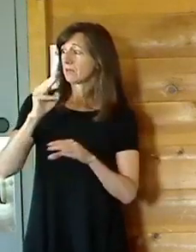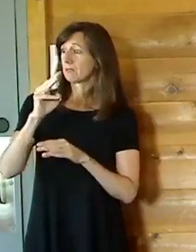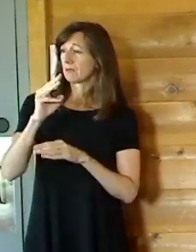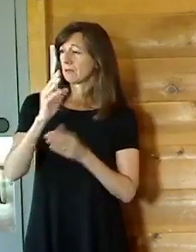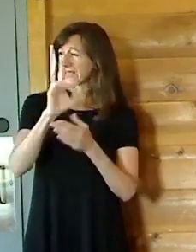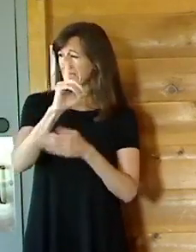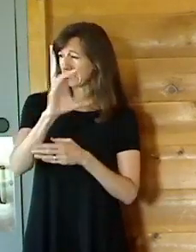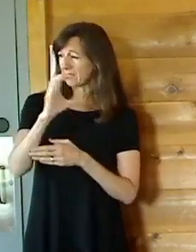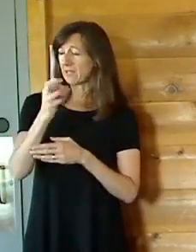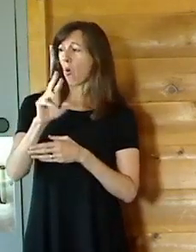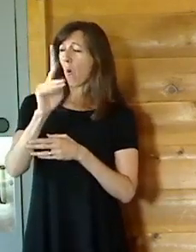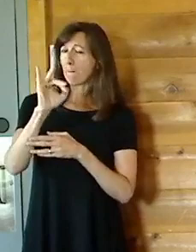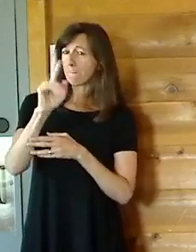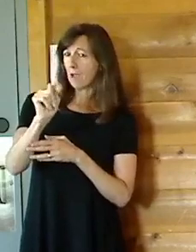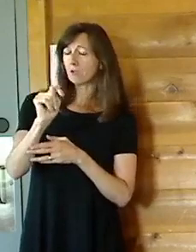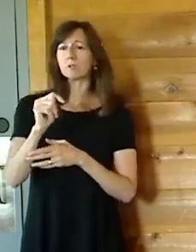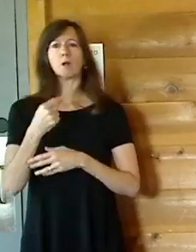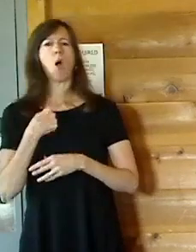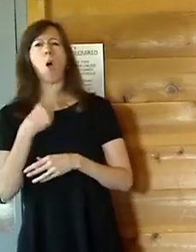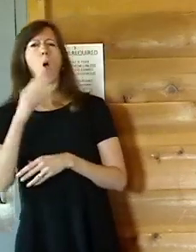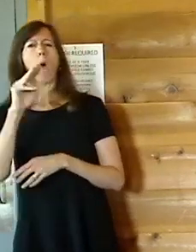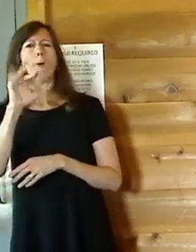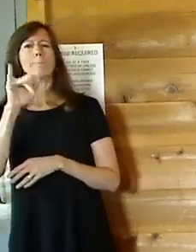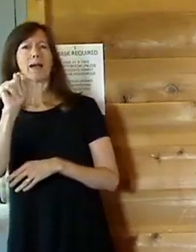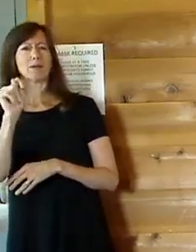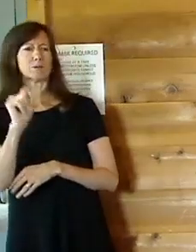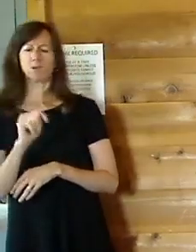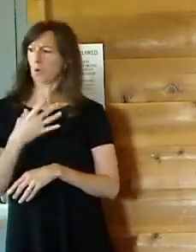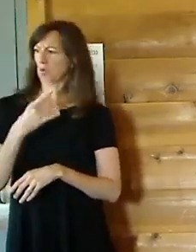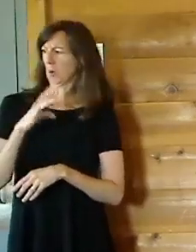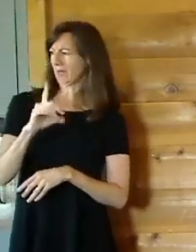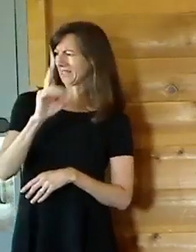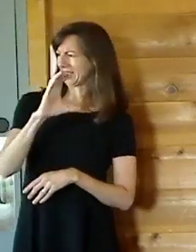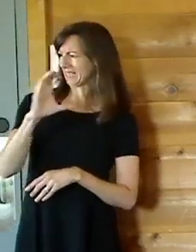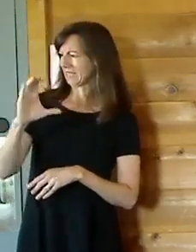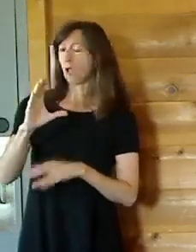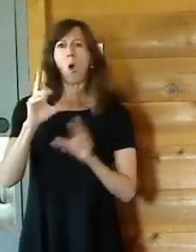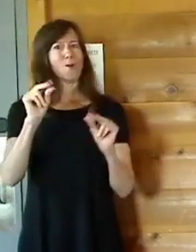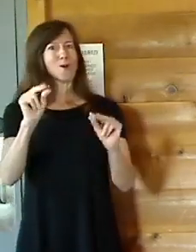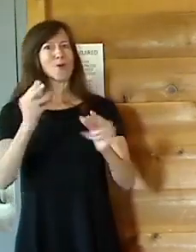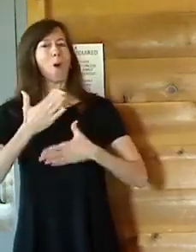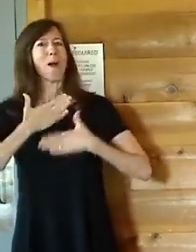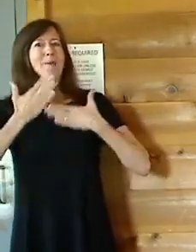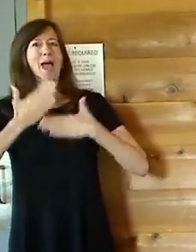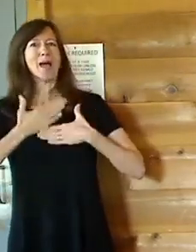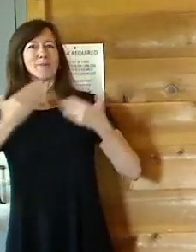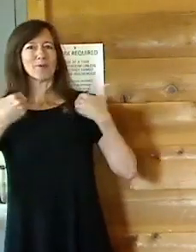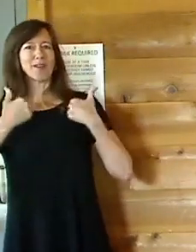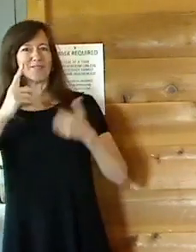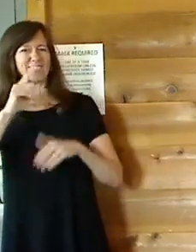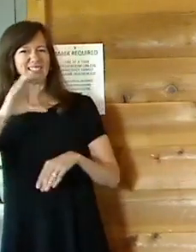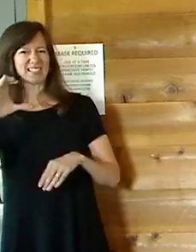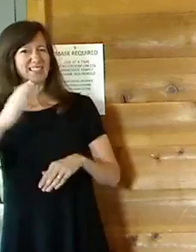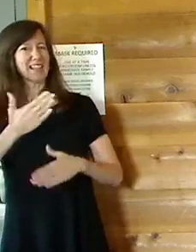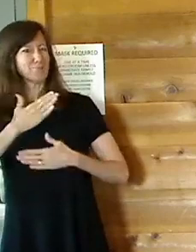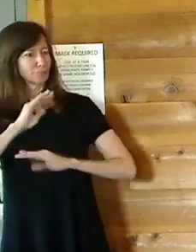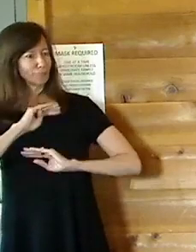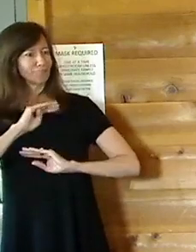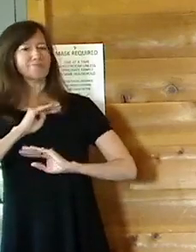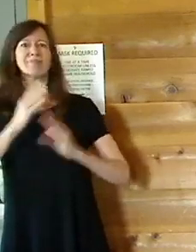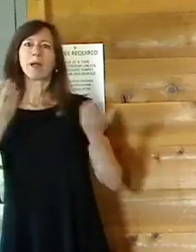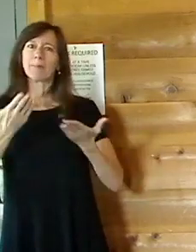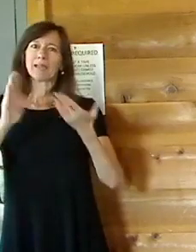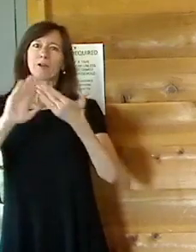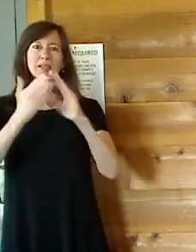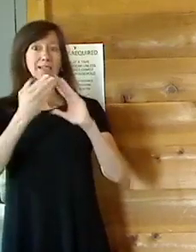to bottom Marist? Yes. You don't like Dutchess? No, I love Dutchess. Oh, okay. I am so happy that we have Dutchess Community College within the town of Wilmington. And in